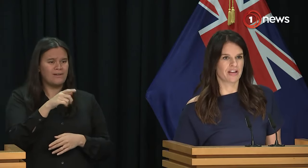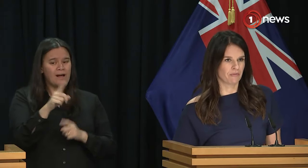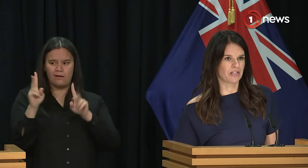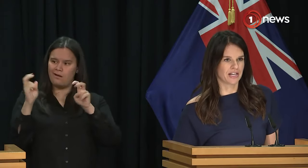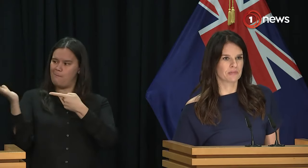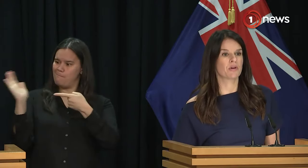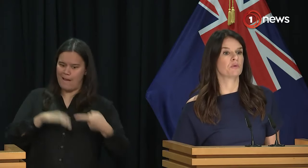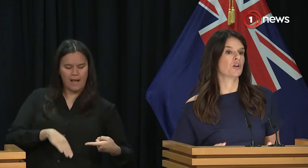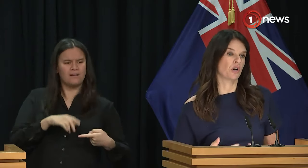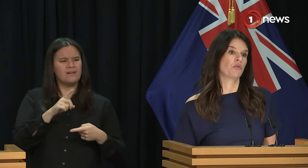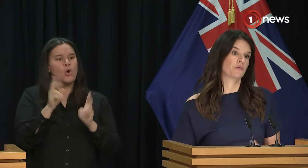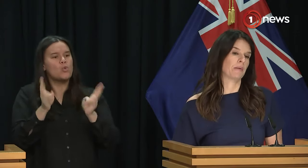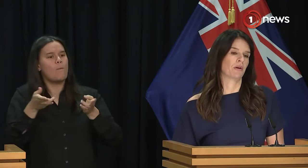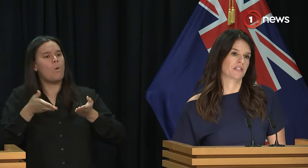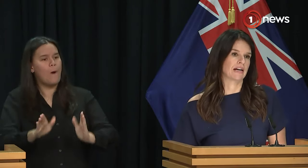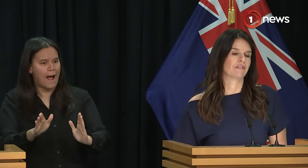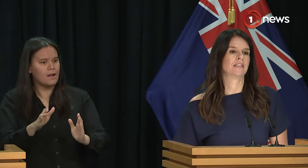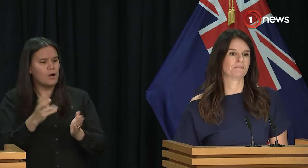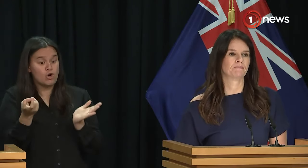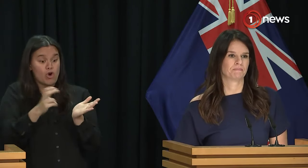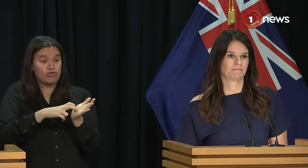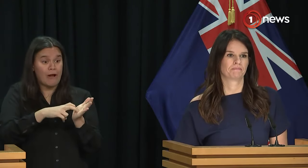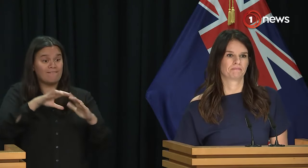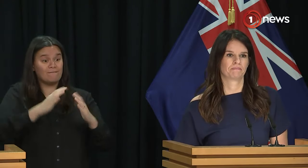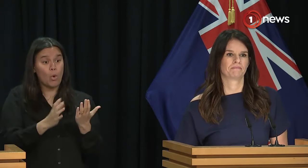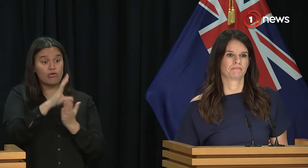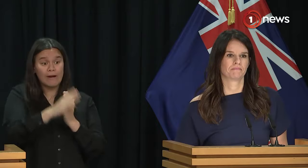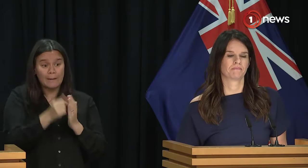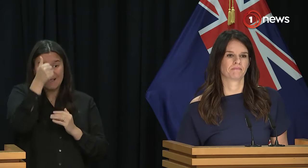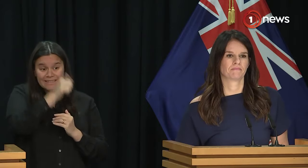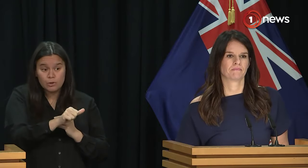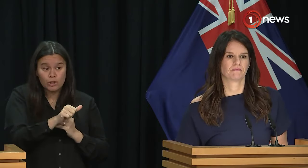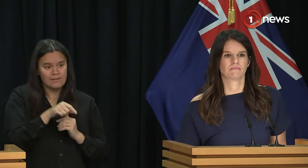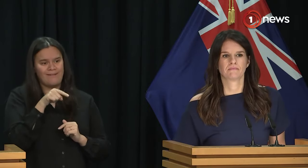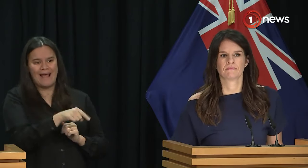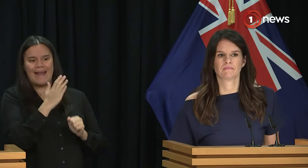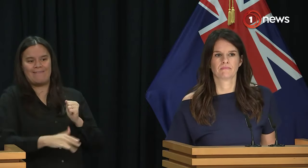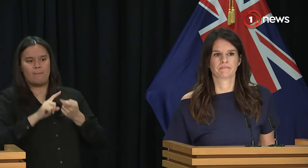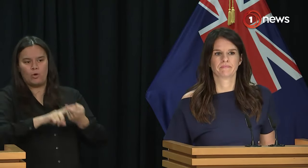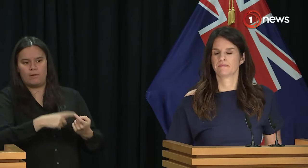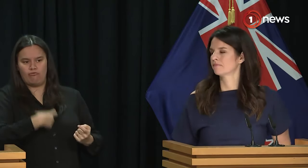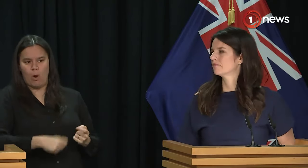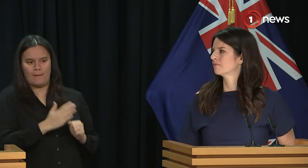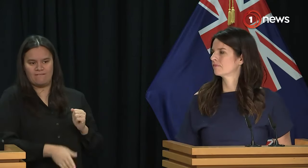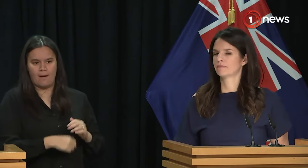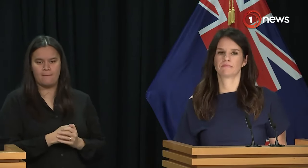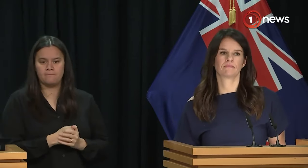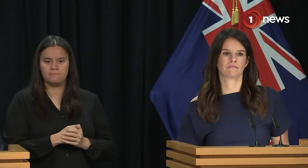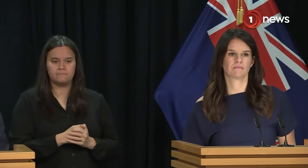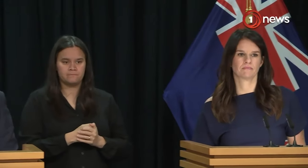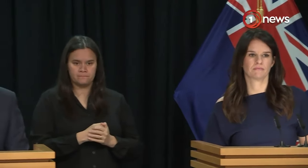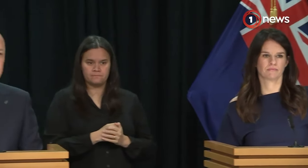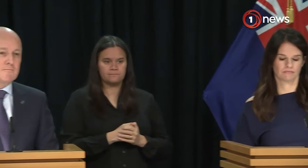which is what every government does, because we don't hold those people on staff. There are still 140 applications on the